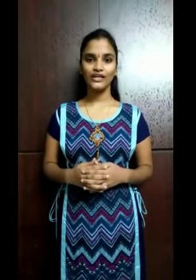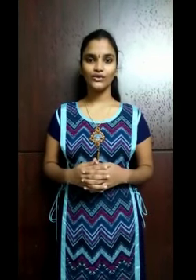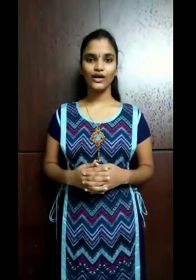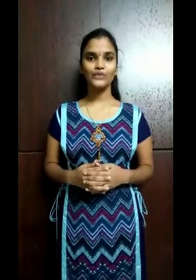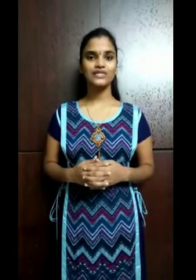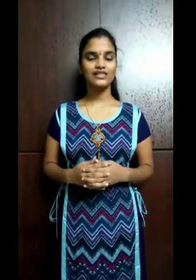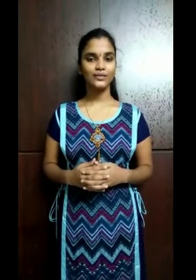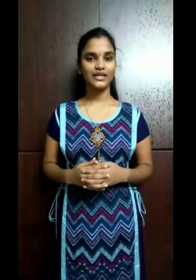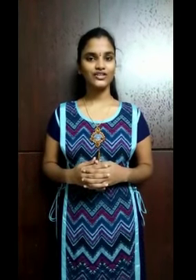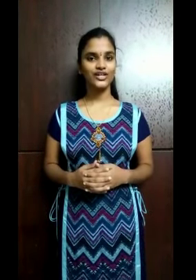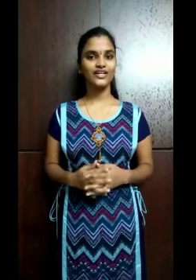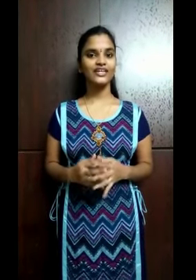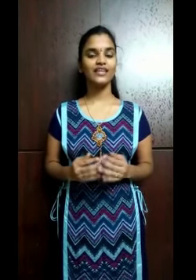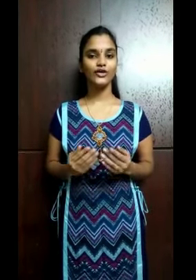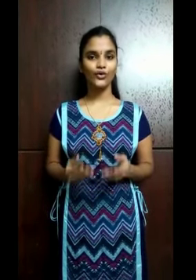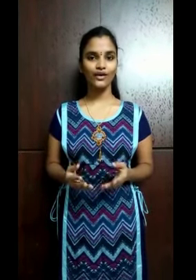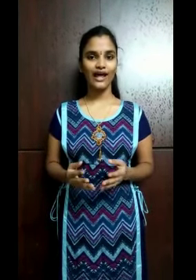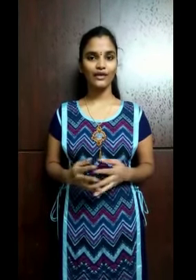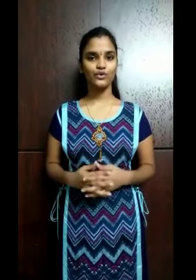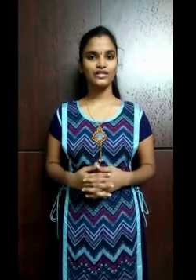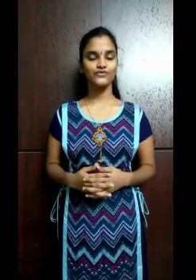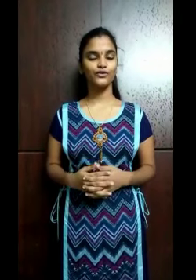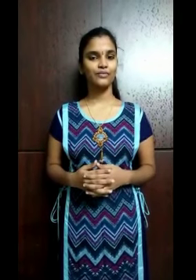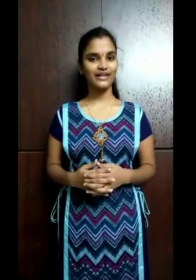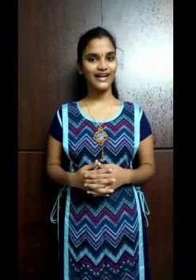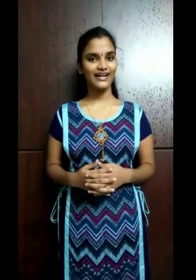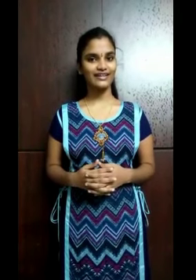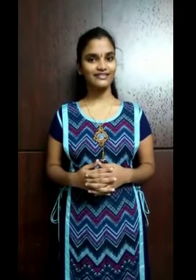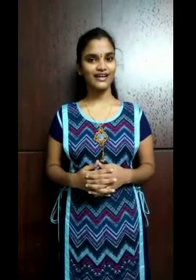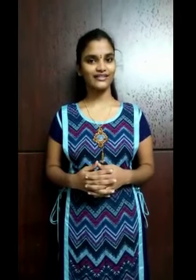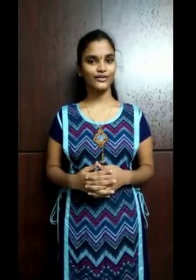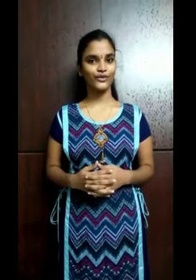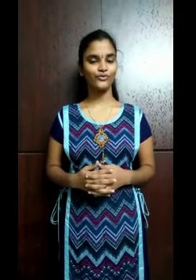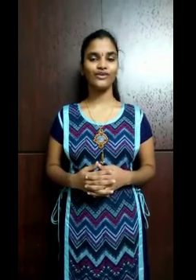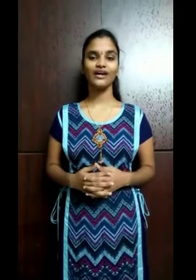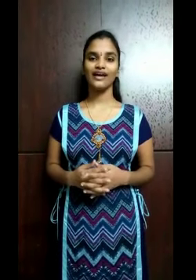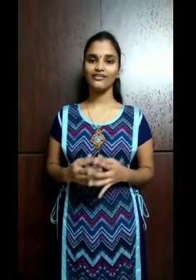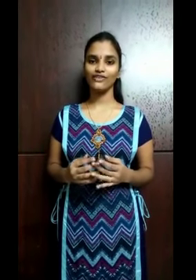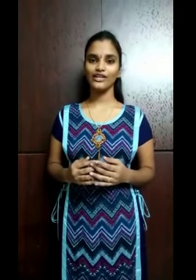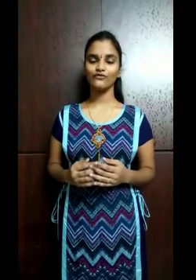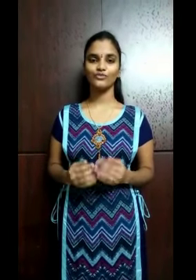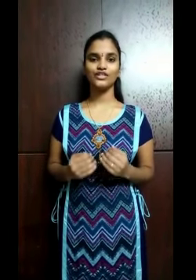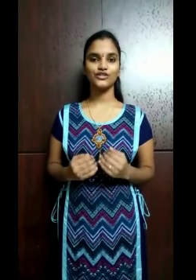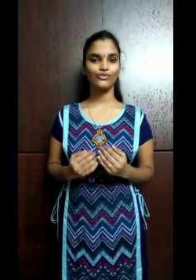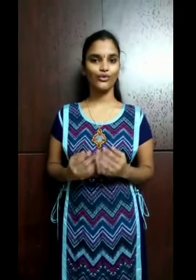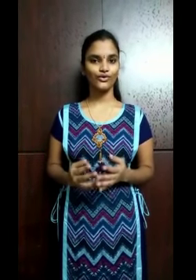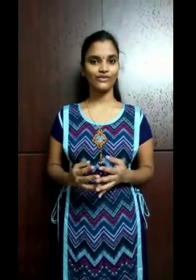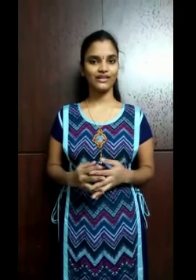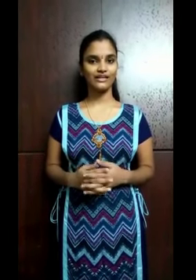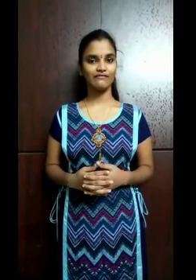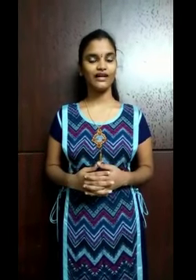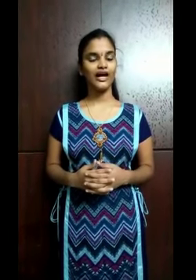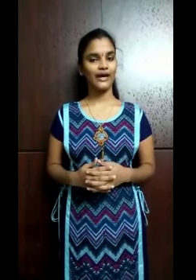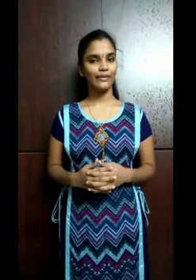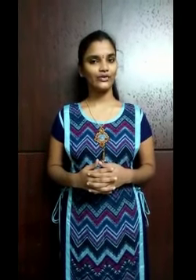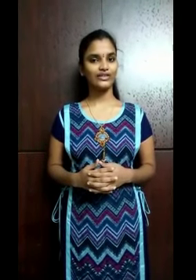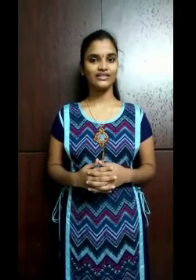need to counsel the patient in their own language for better understanding of every information what we give about the